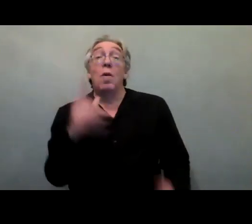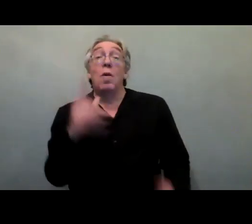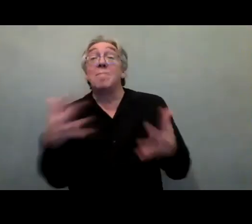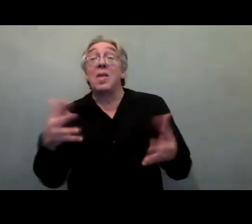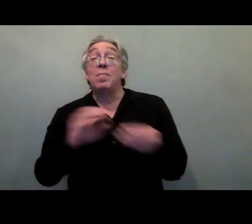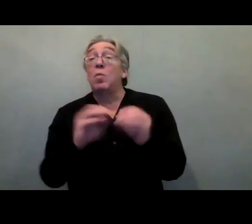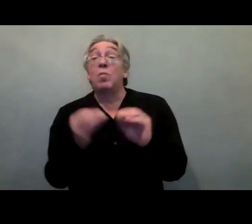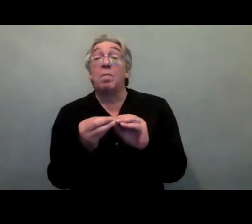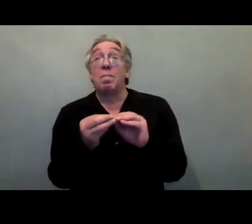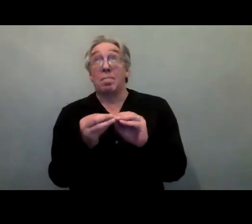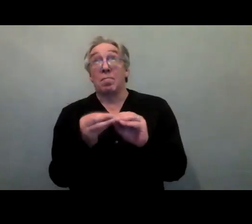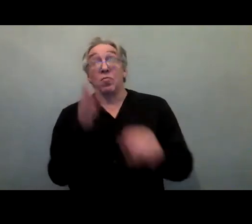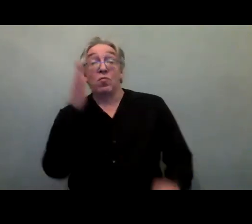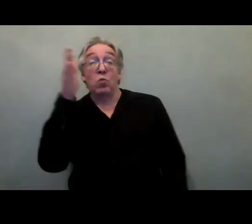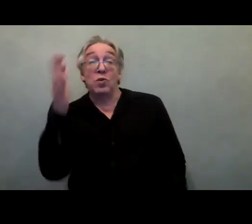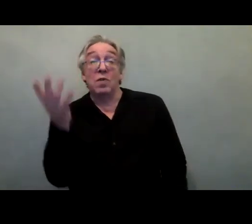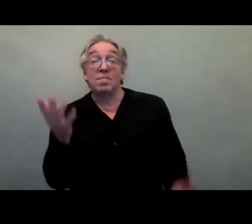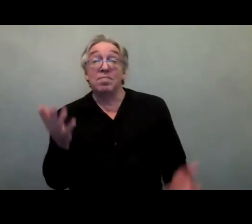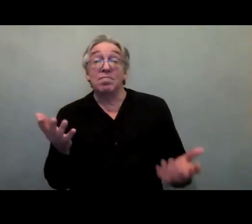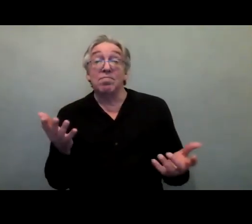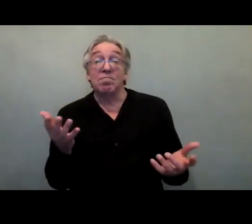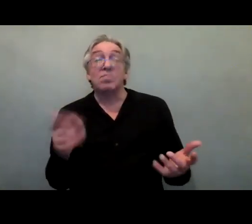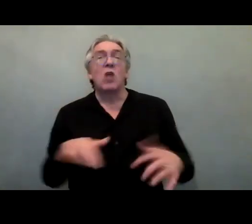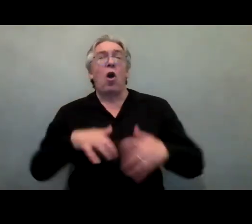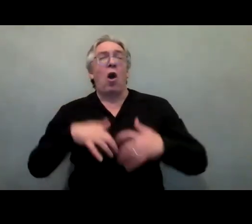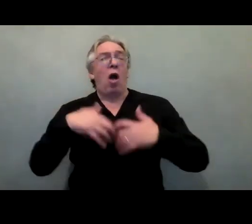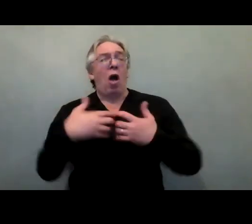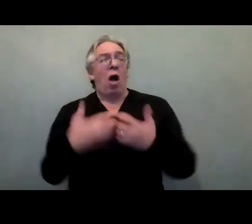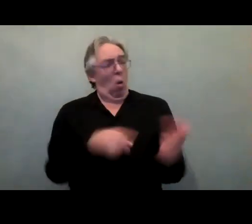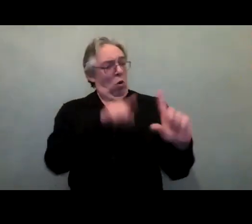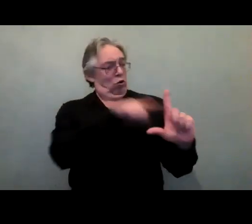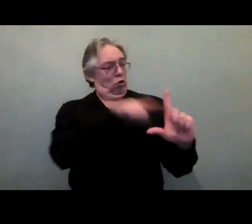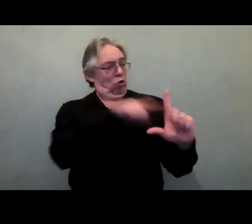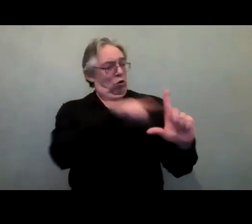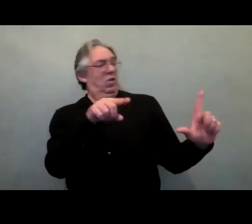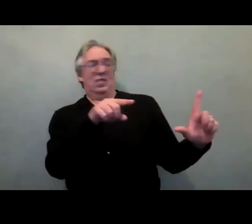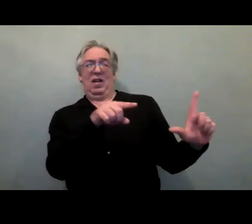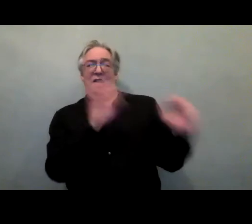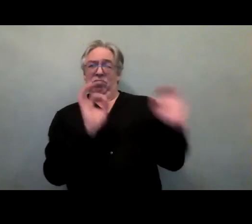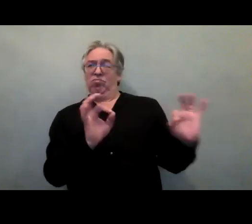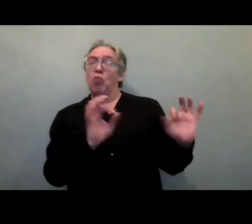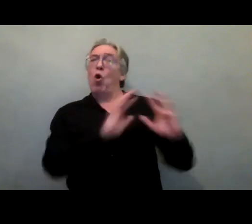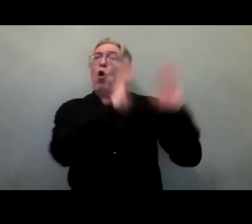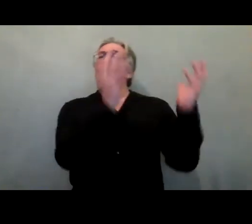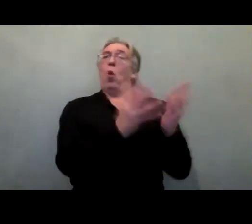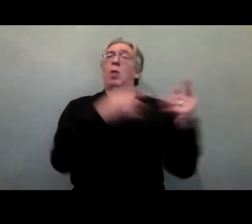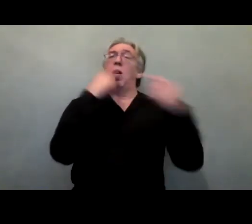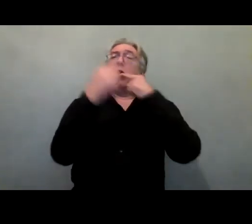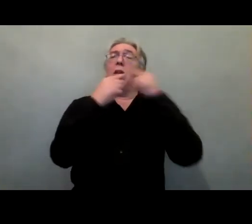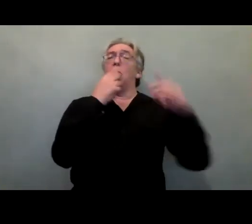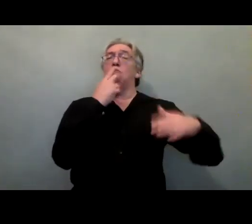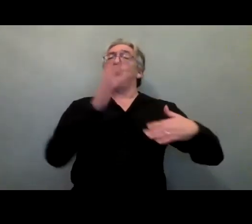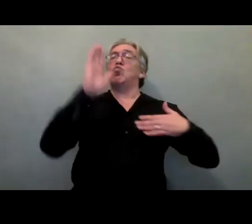ahead of us is how we can translate these great global achievements and excellent